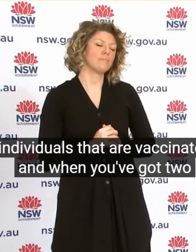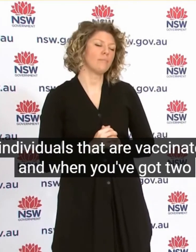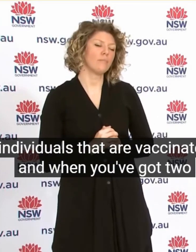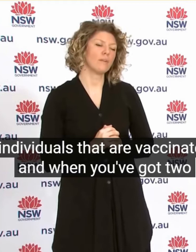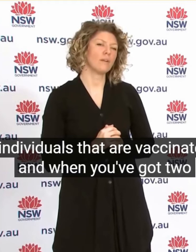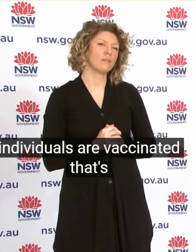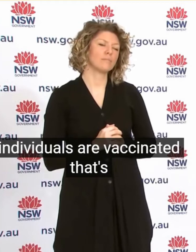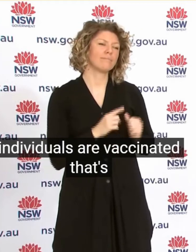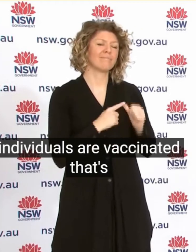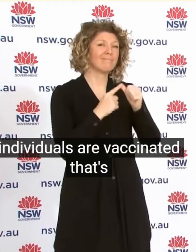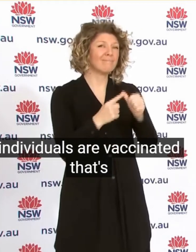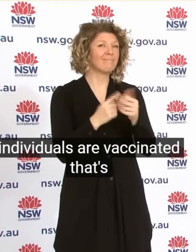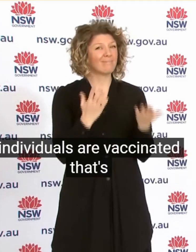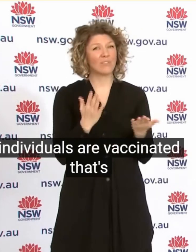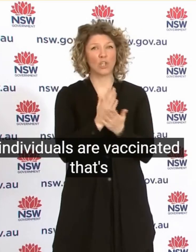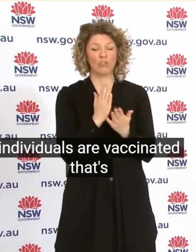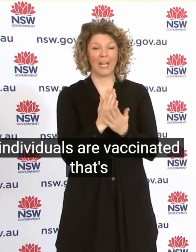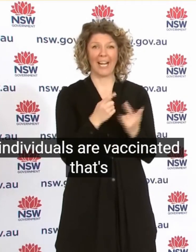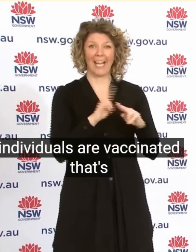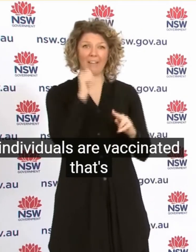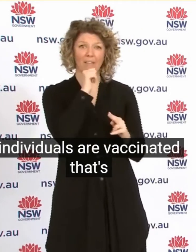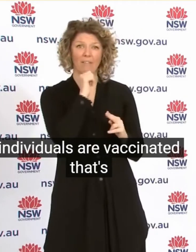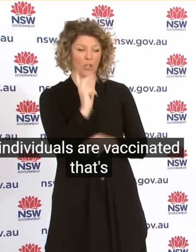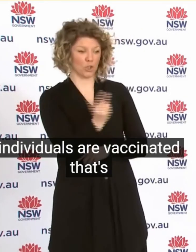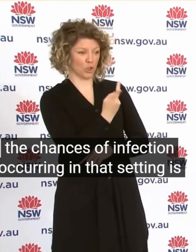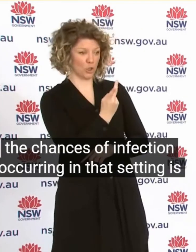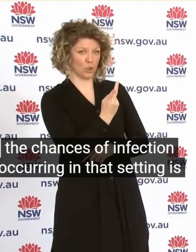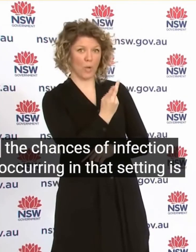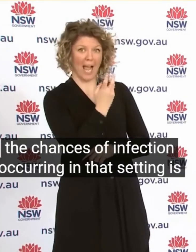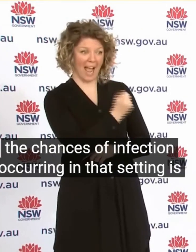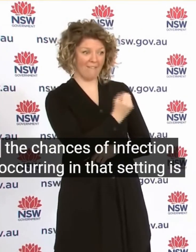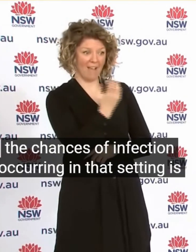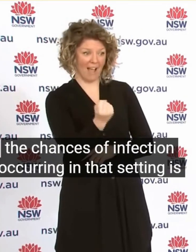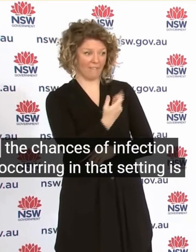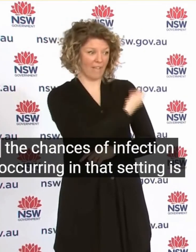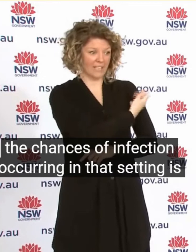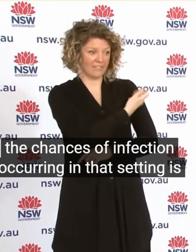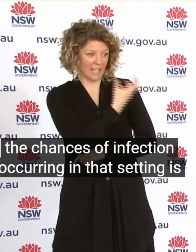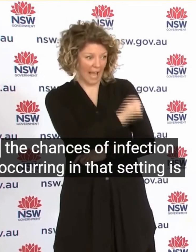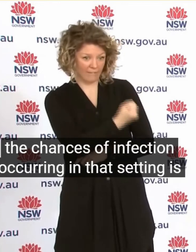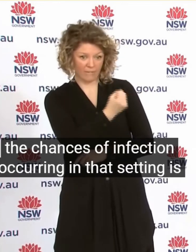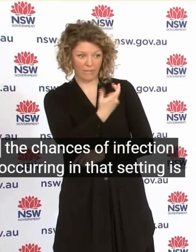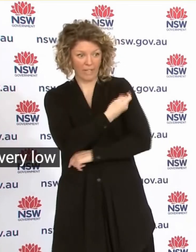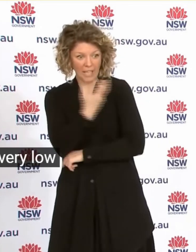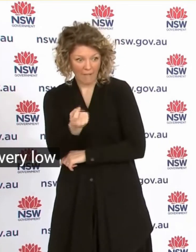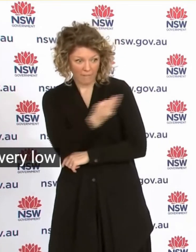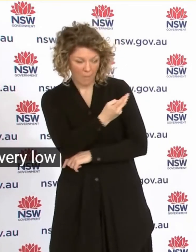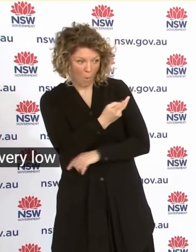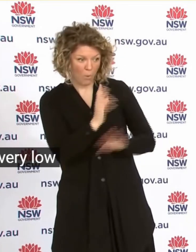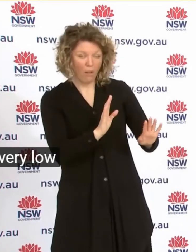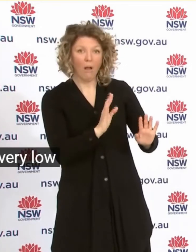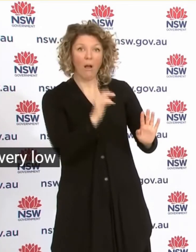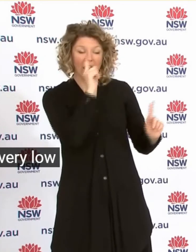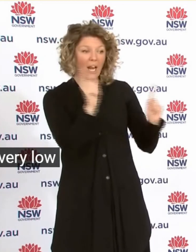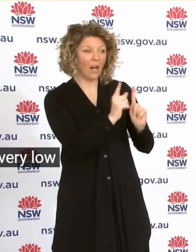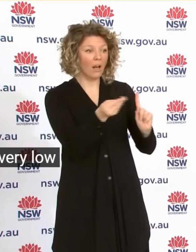That Is The Chances Of Infection Occurring In That Setting Is Very Low The Premier Has Asked That We Consider